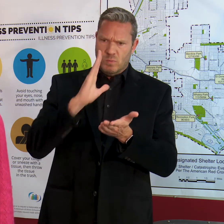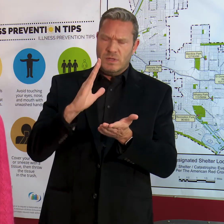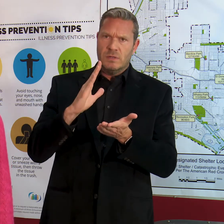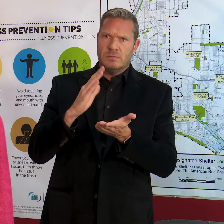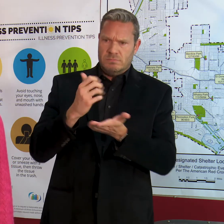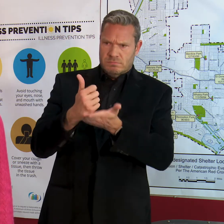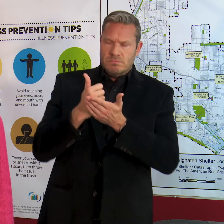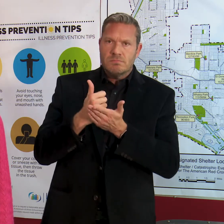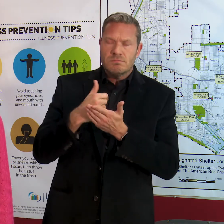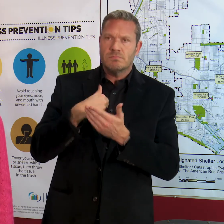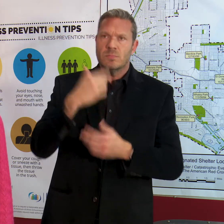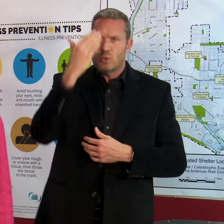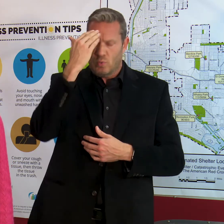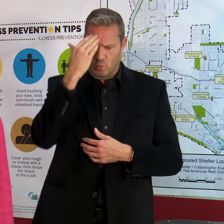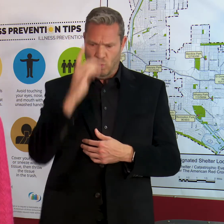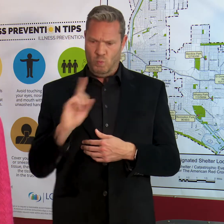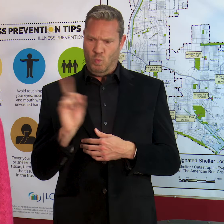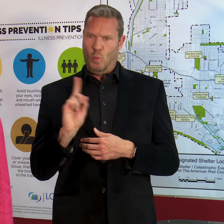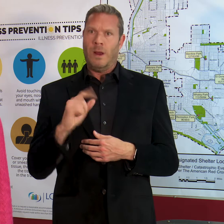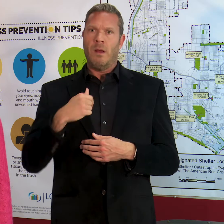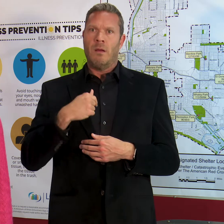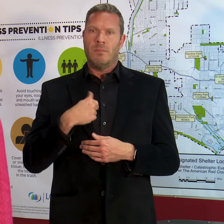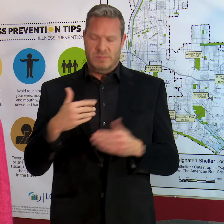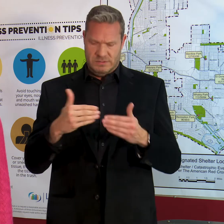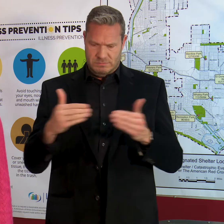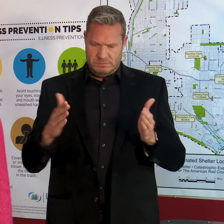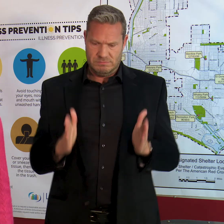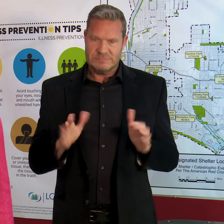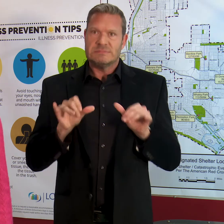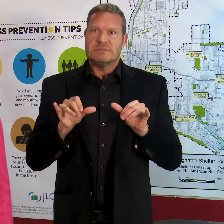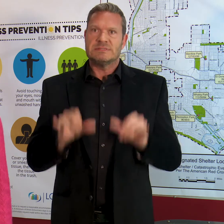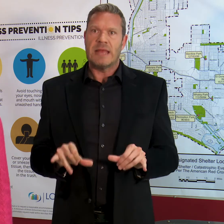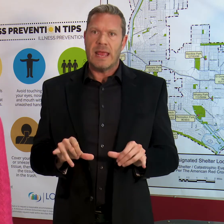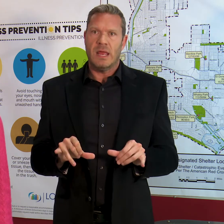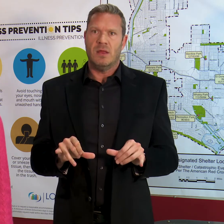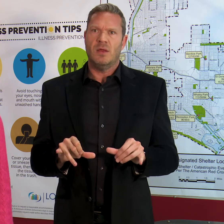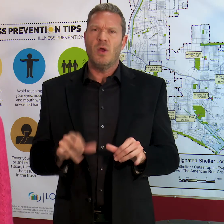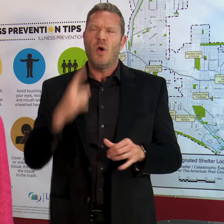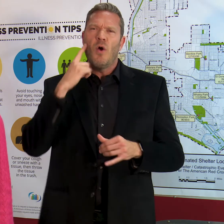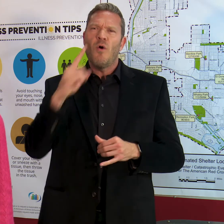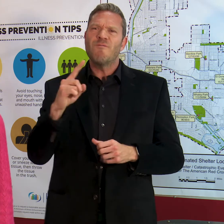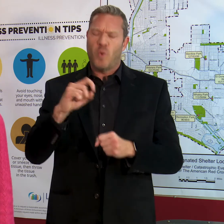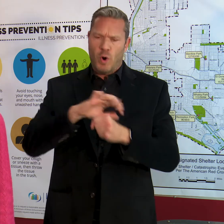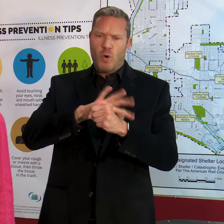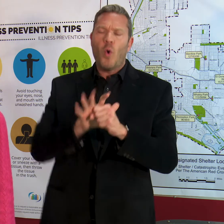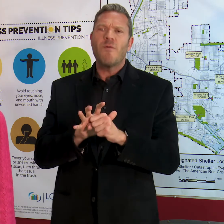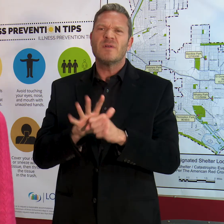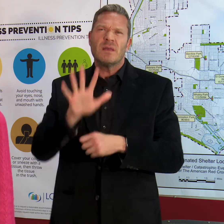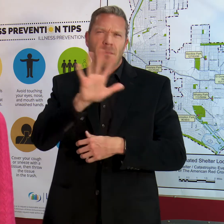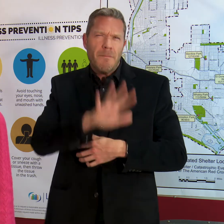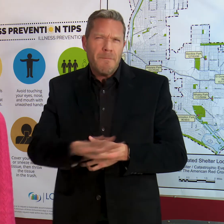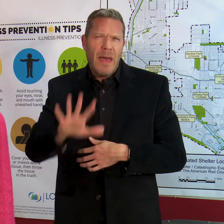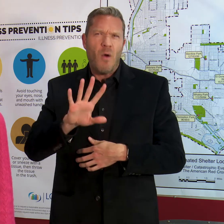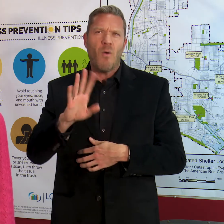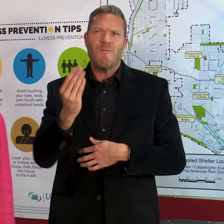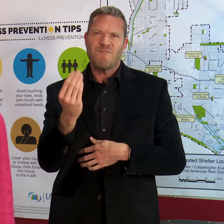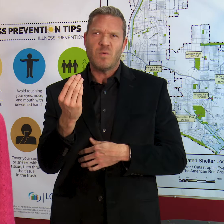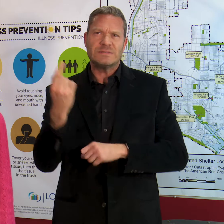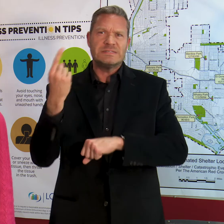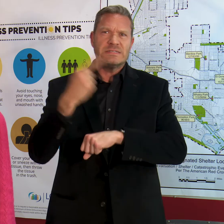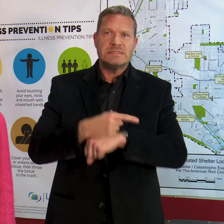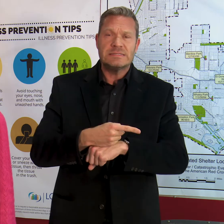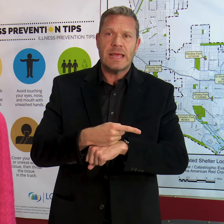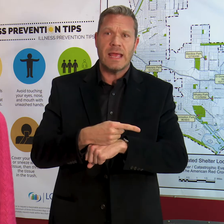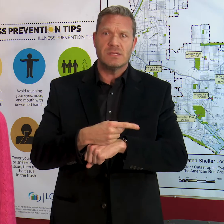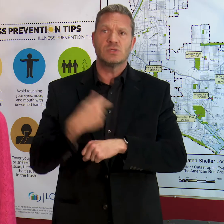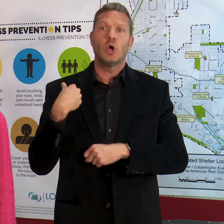to identify a place for them to be for a period of time. For COVID, it's about 14 days. And during that time, we